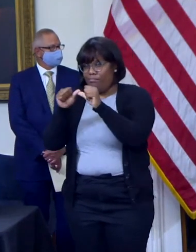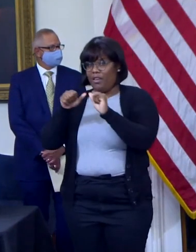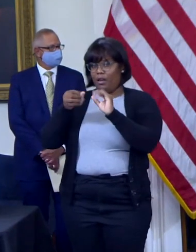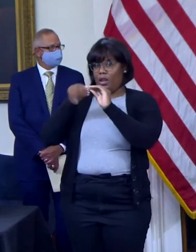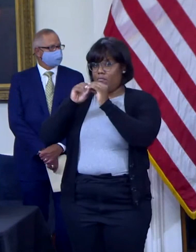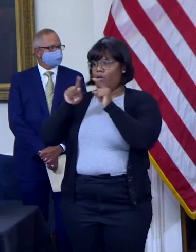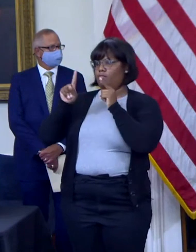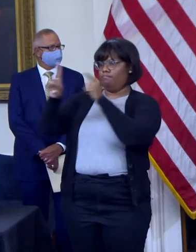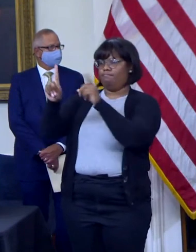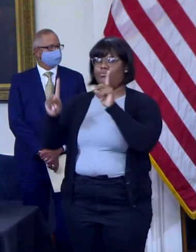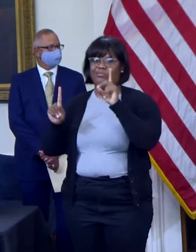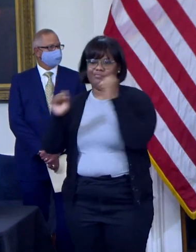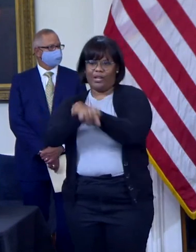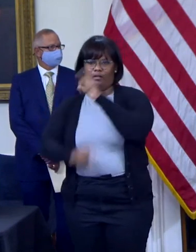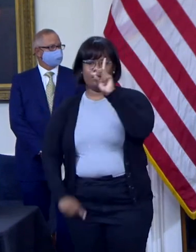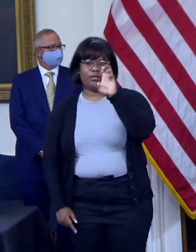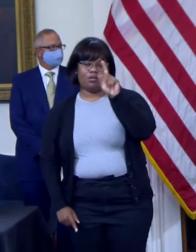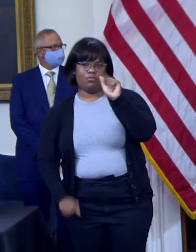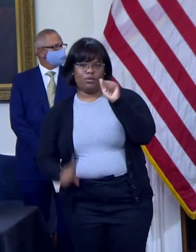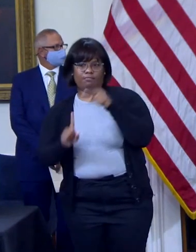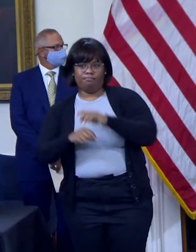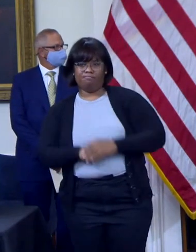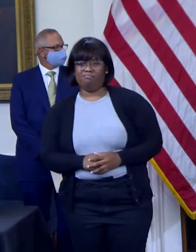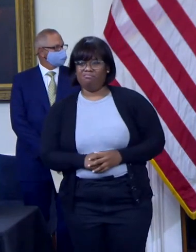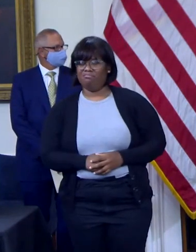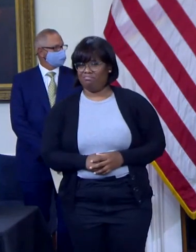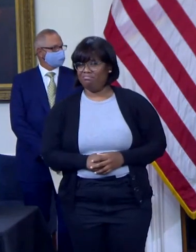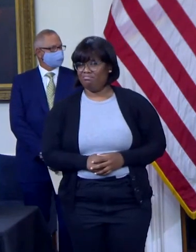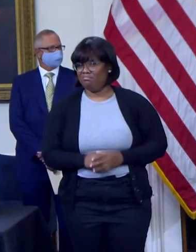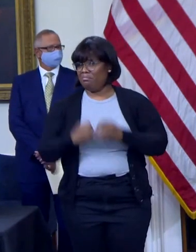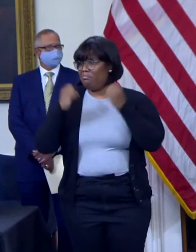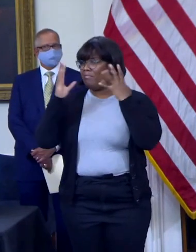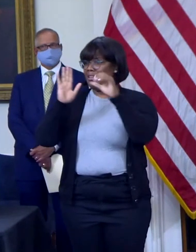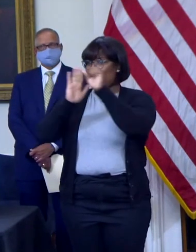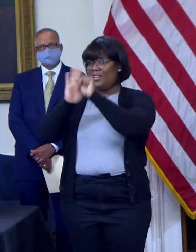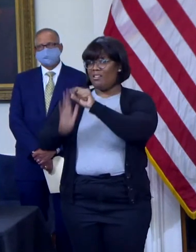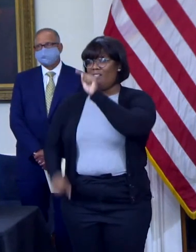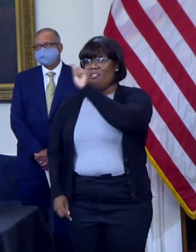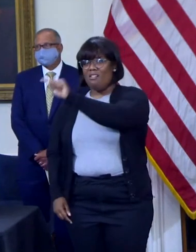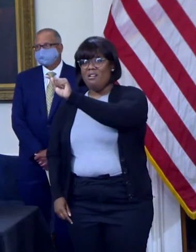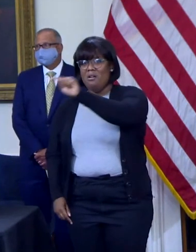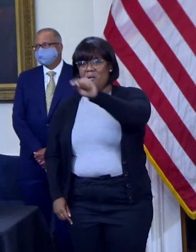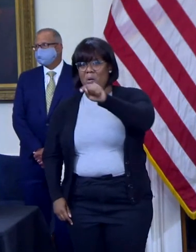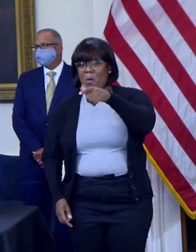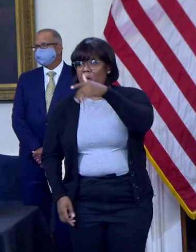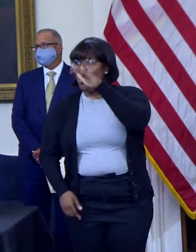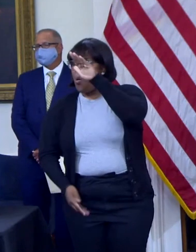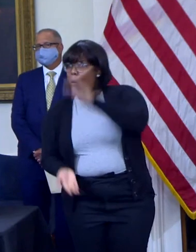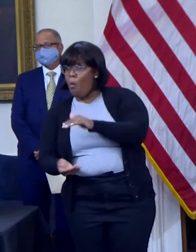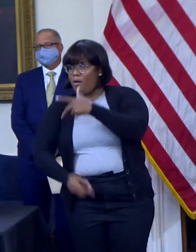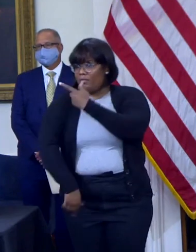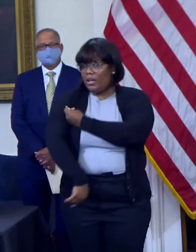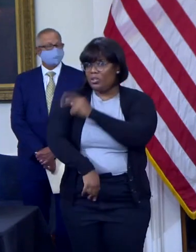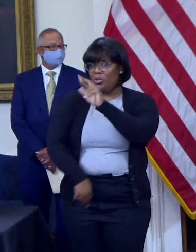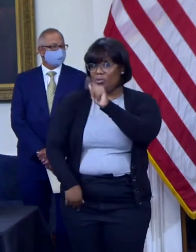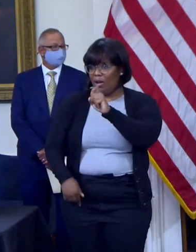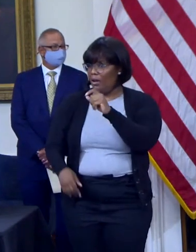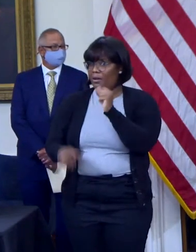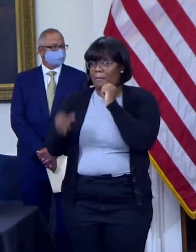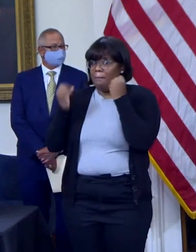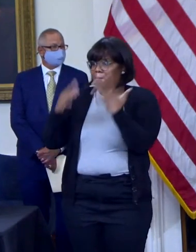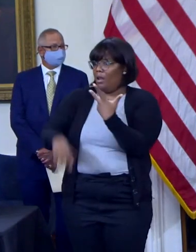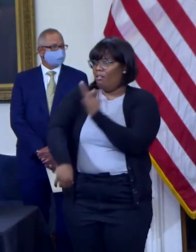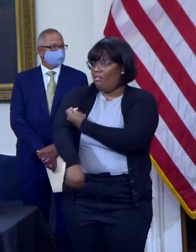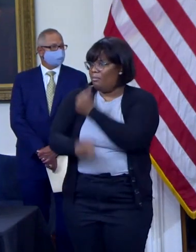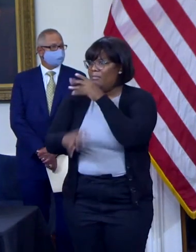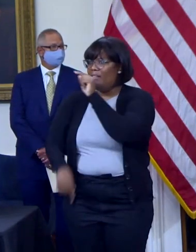which many other states with lower vaccination rates are now experiencing. Florida and Texas currently